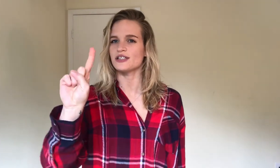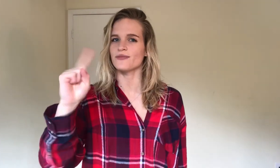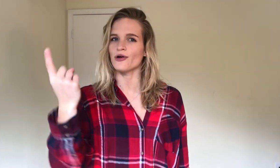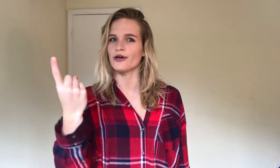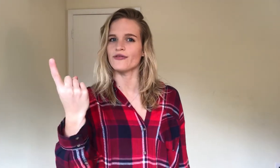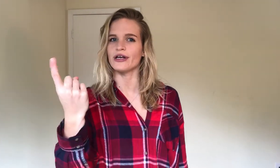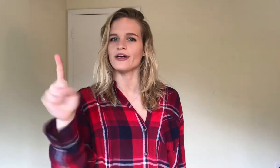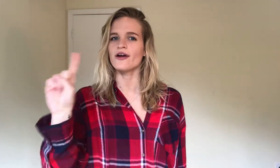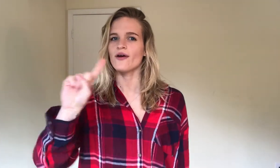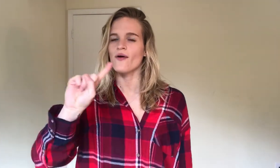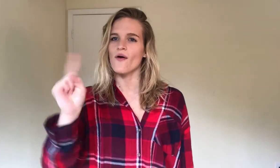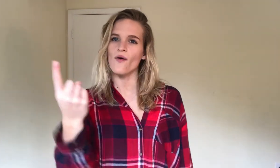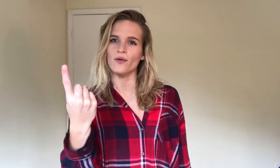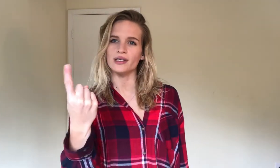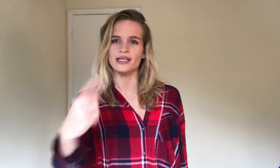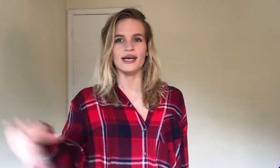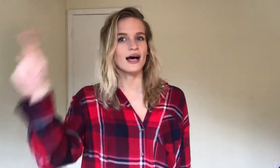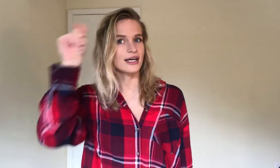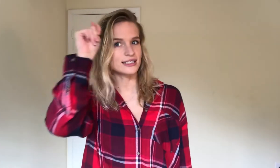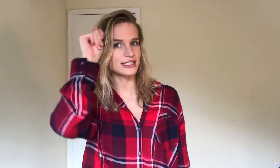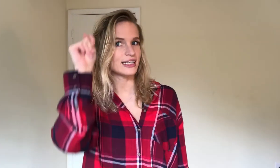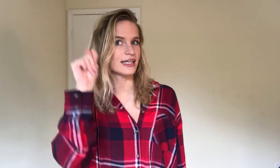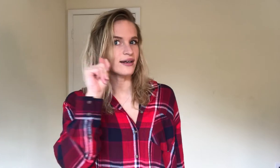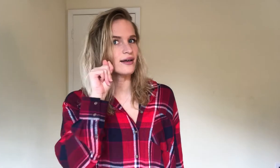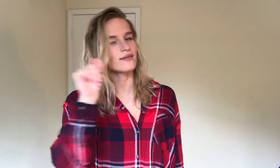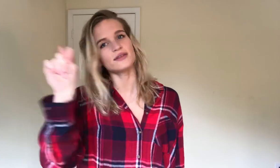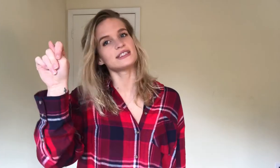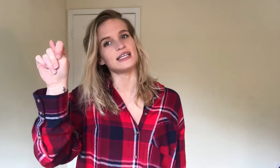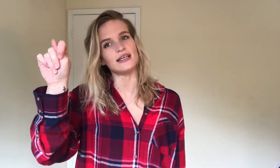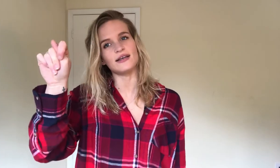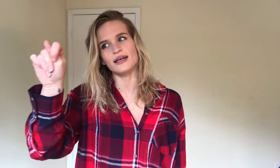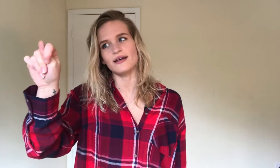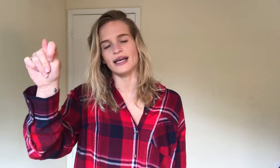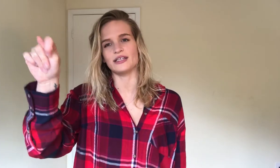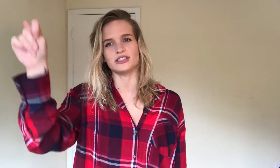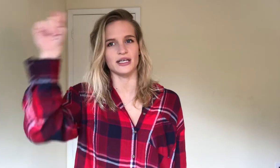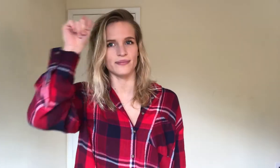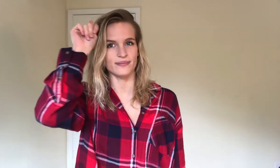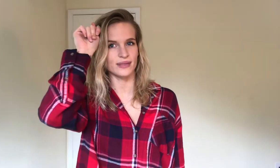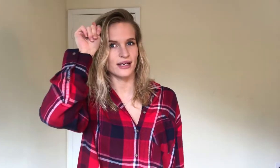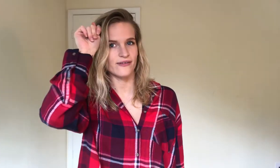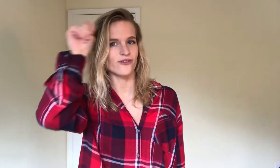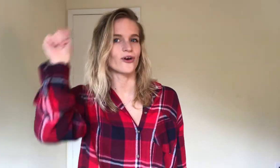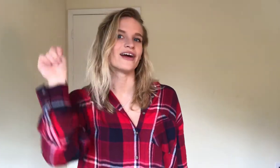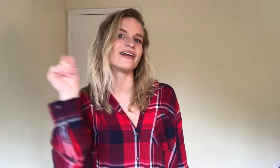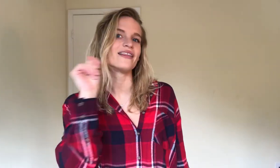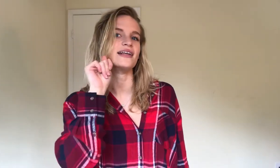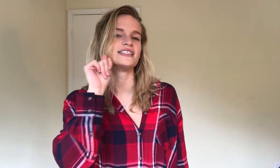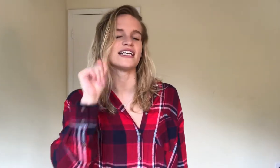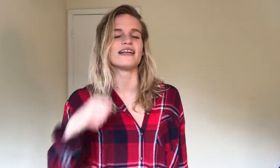your pointer finger, only a teen, T, handshape, forehead, then chin,